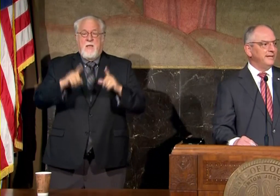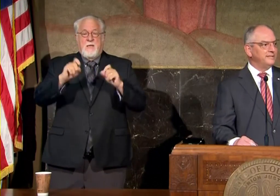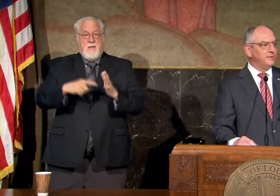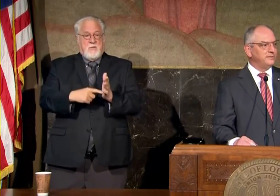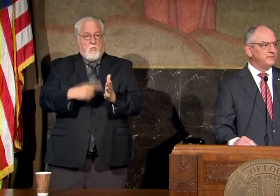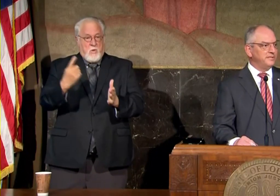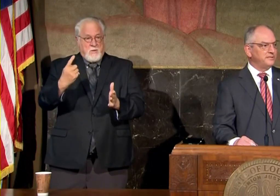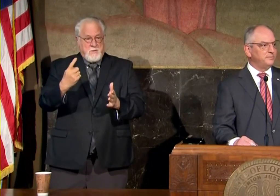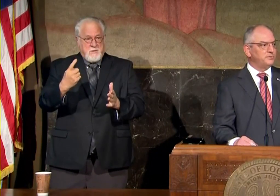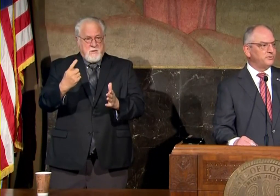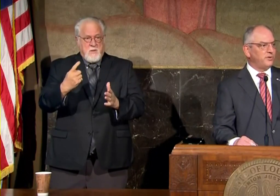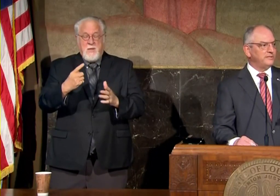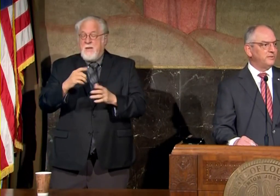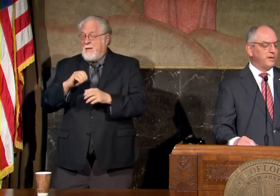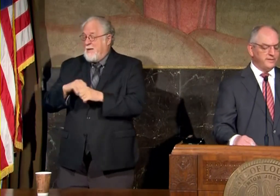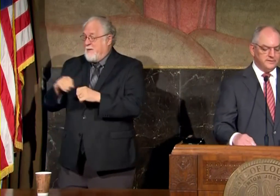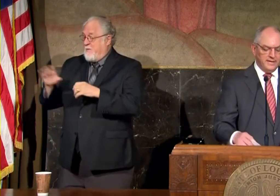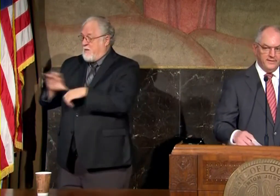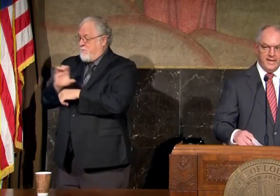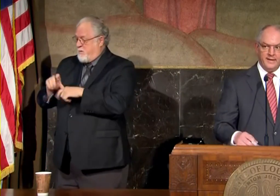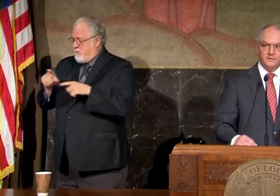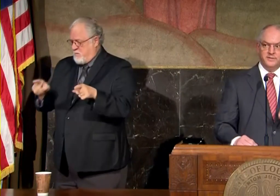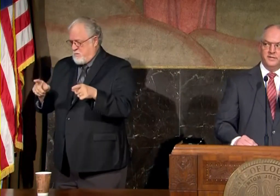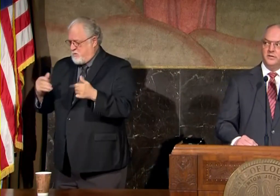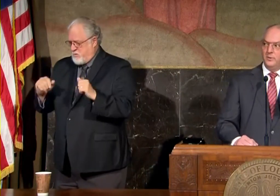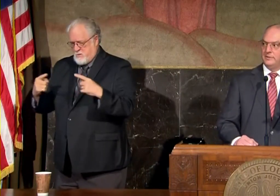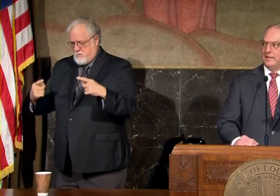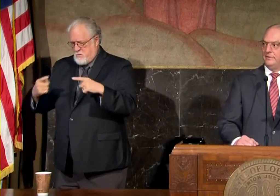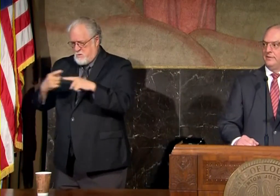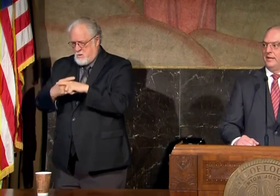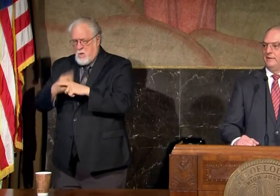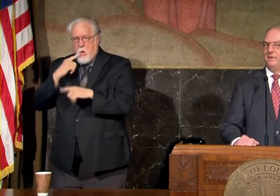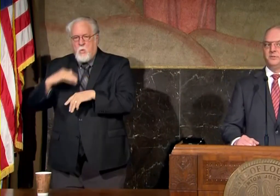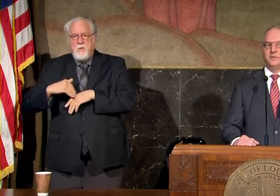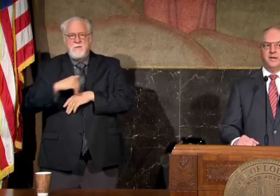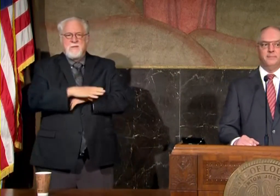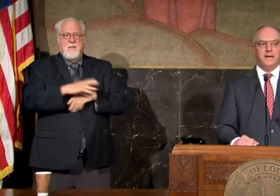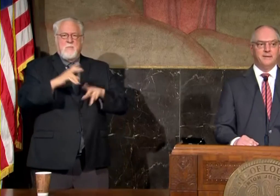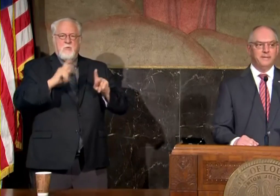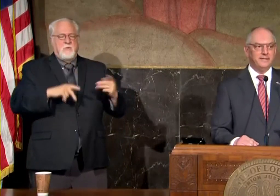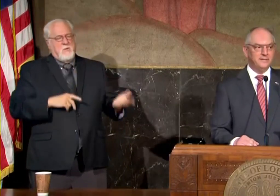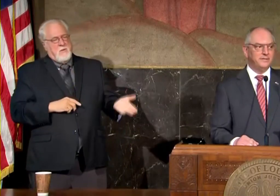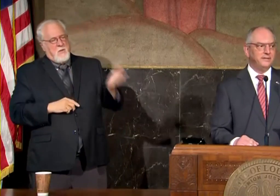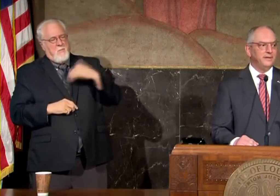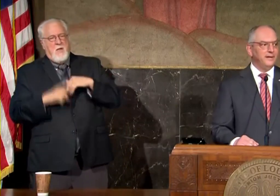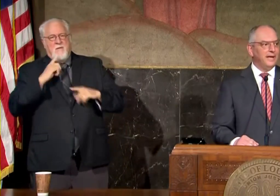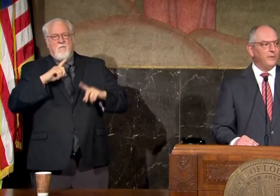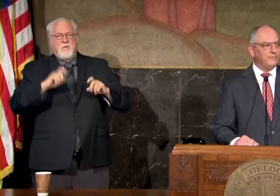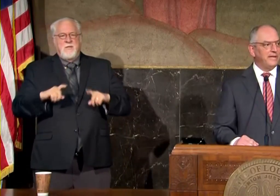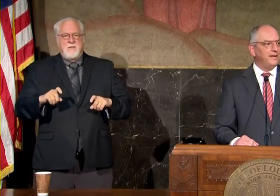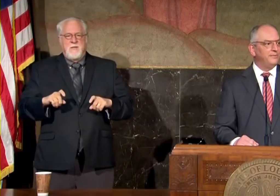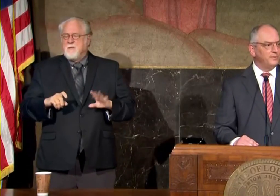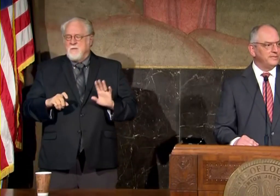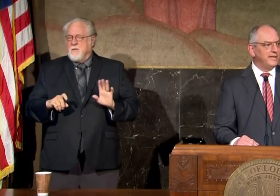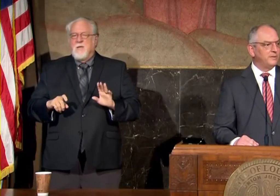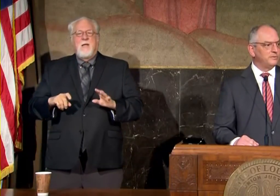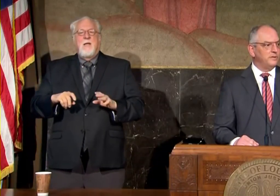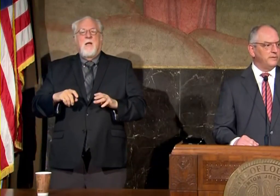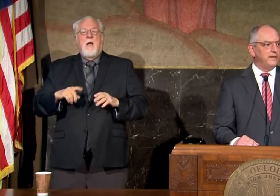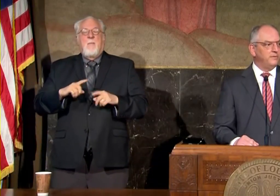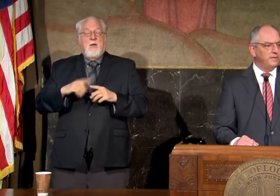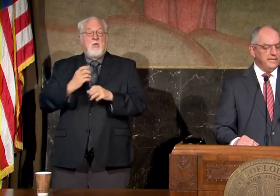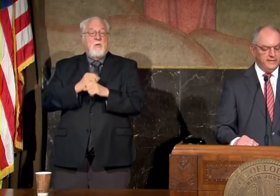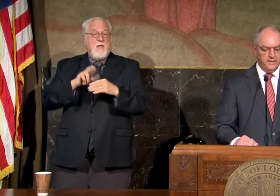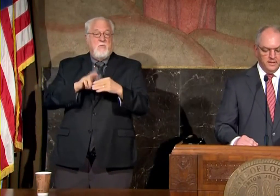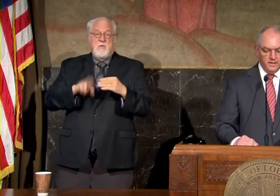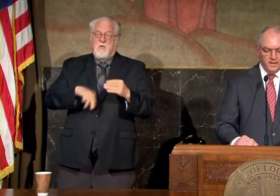and so as the system tries to reconcile that it'll send a notice out to the individual to come back and be tested however they don't once they get a result